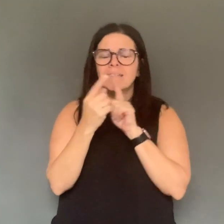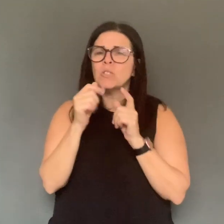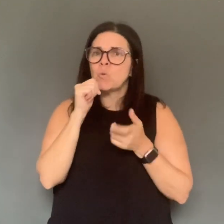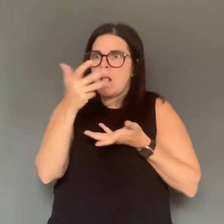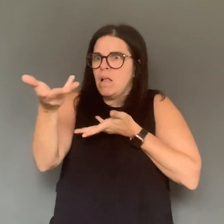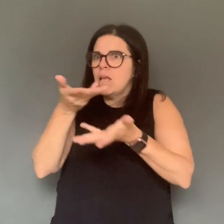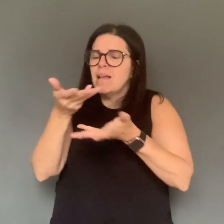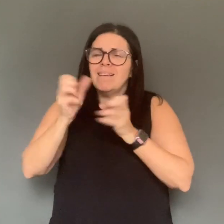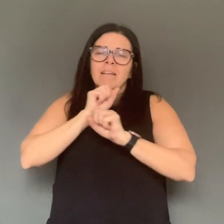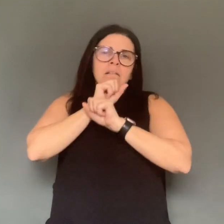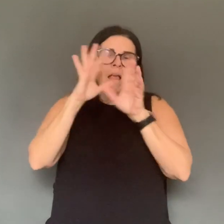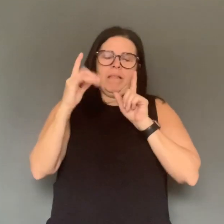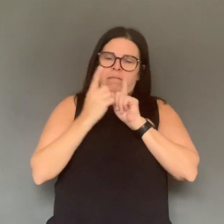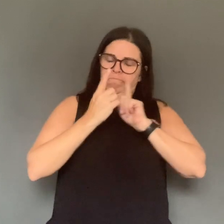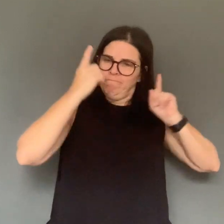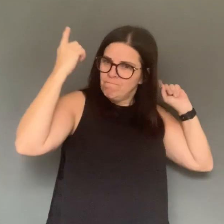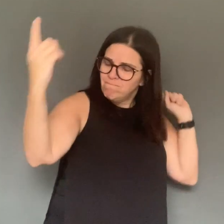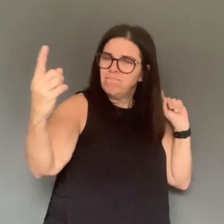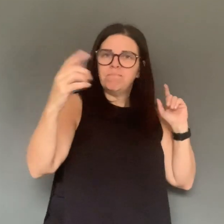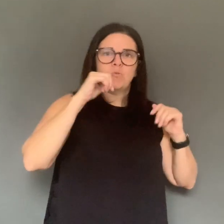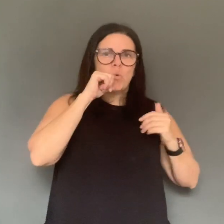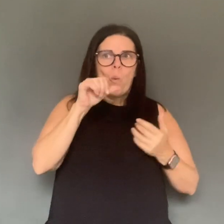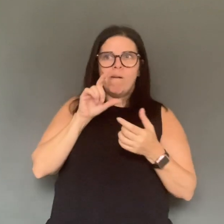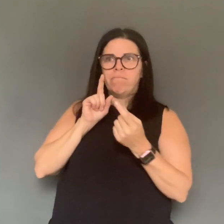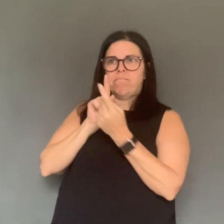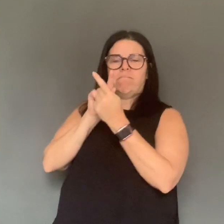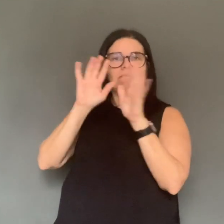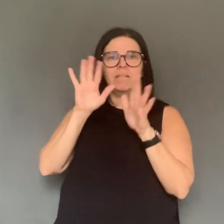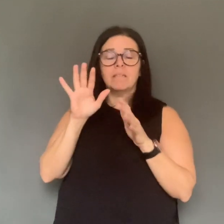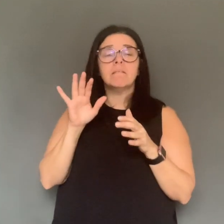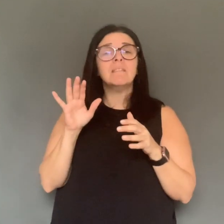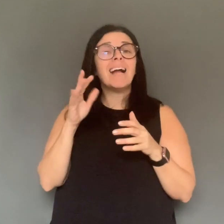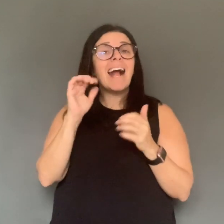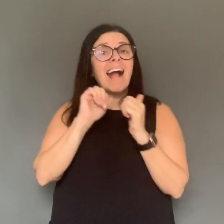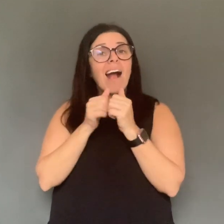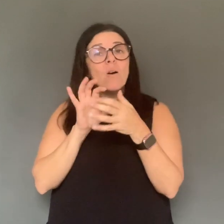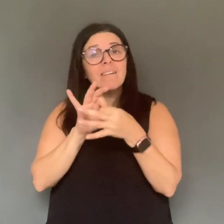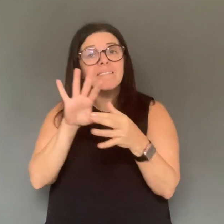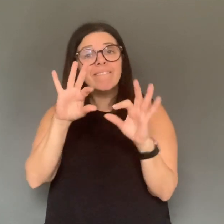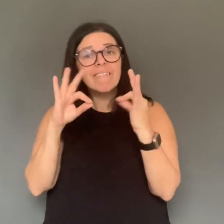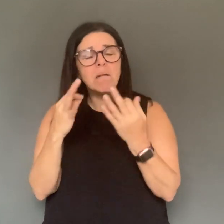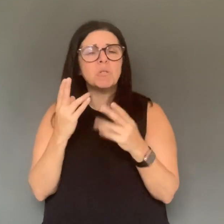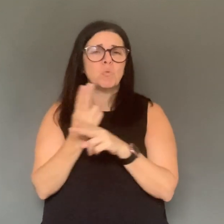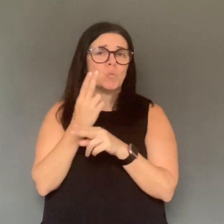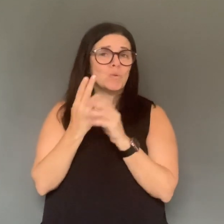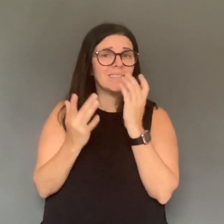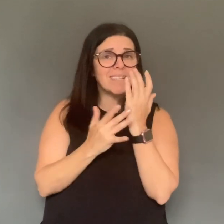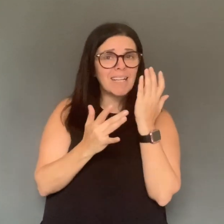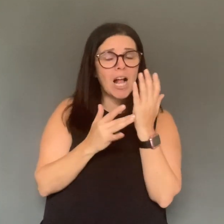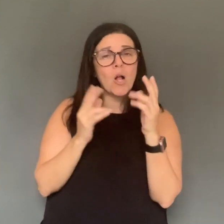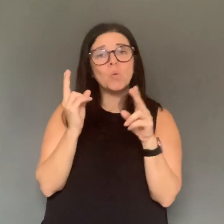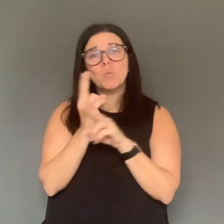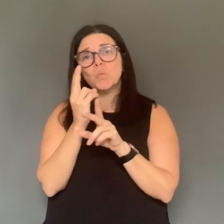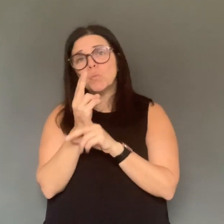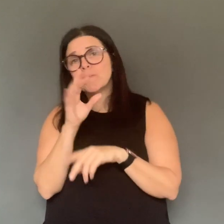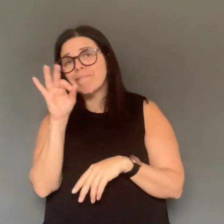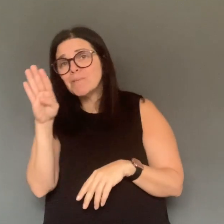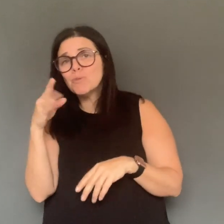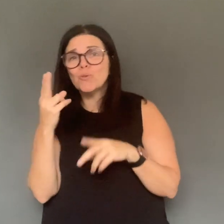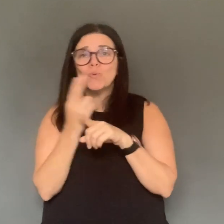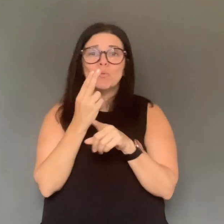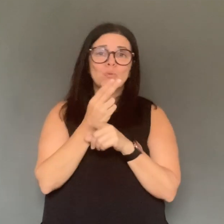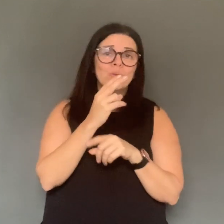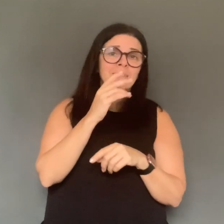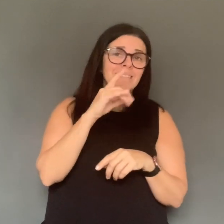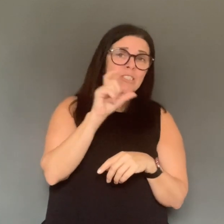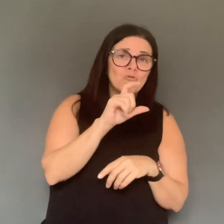technology and social media. We must act now and must act together to protect the spread of COVID-19 in our